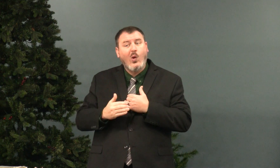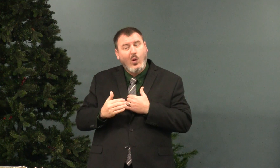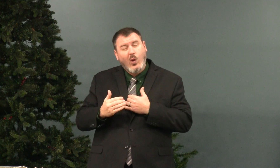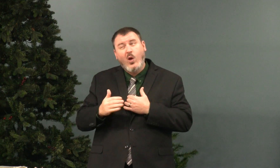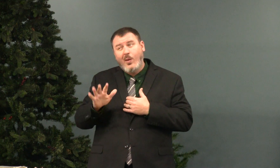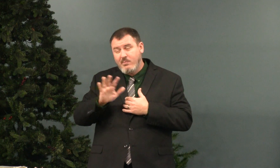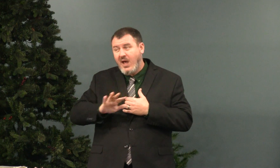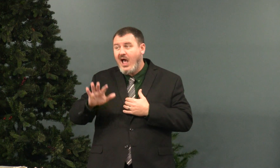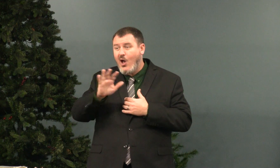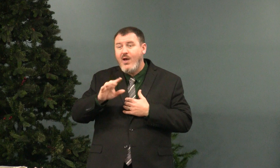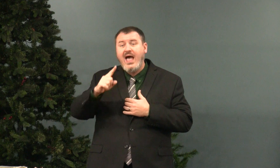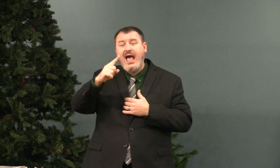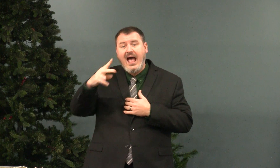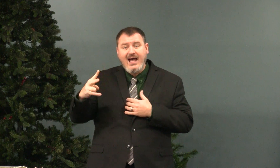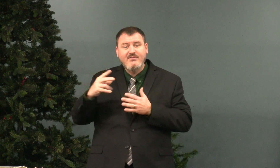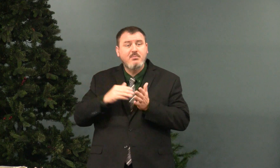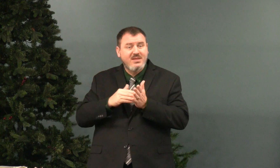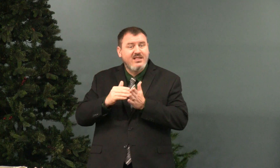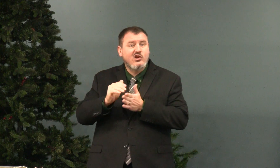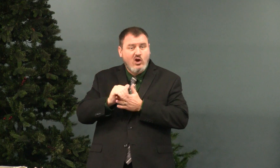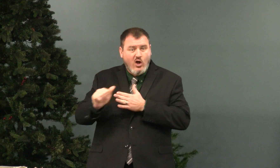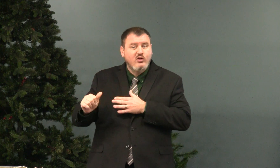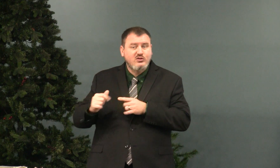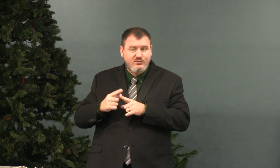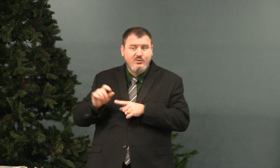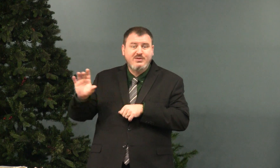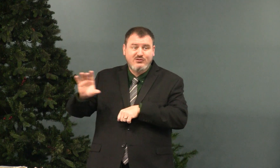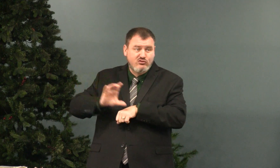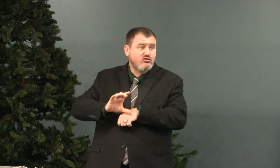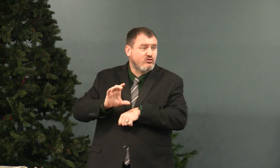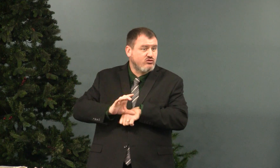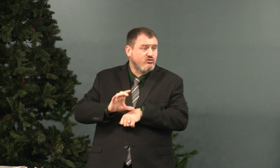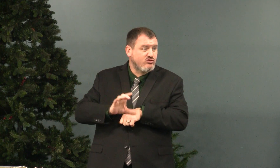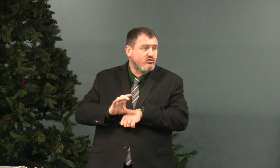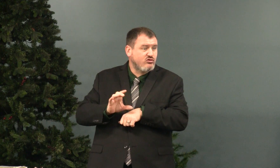about half a million dollars from his church.